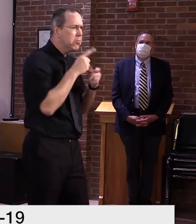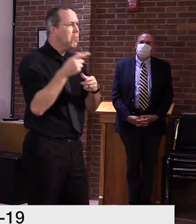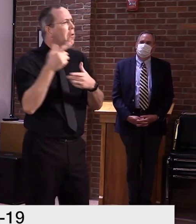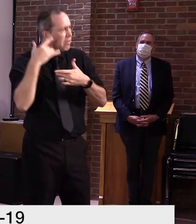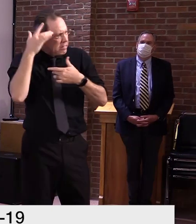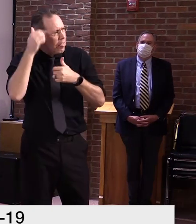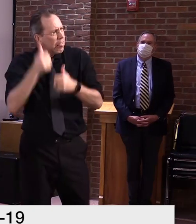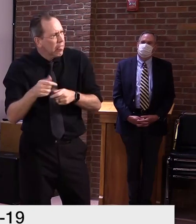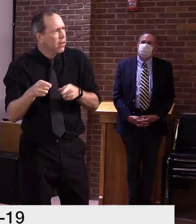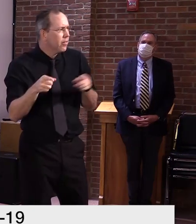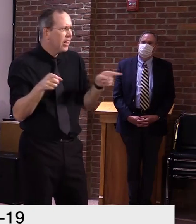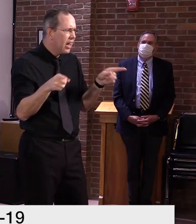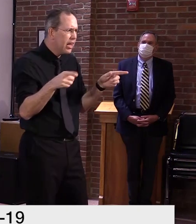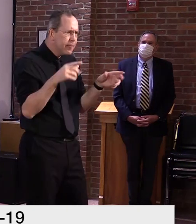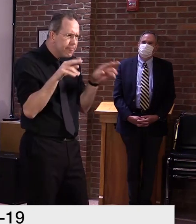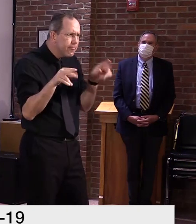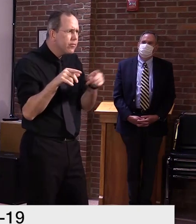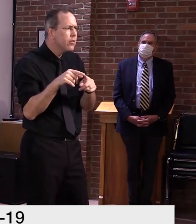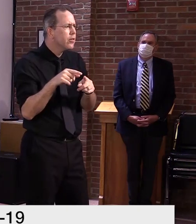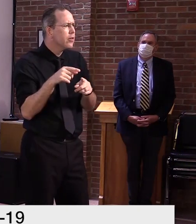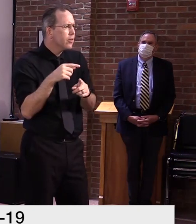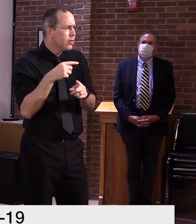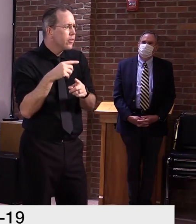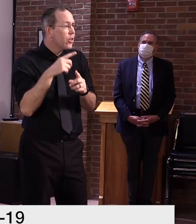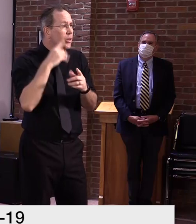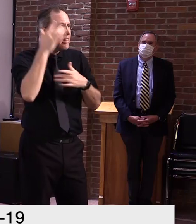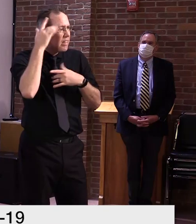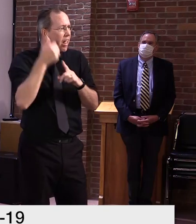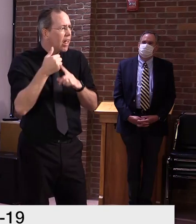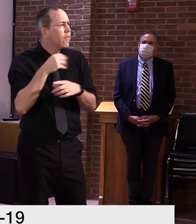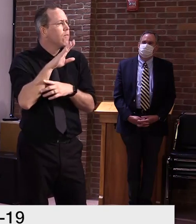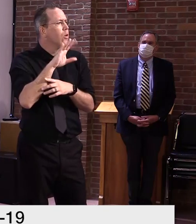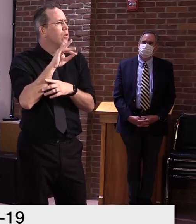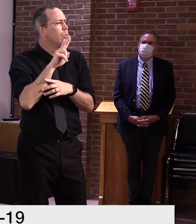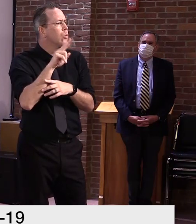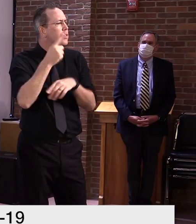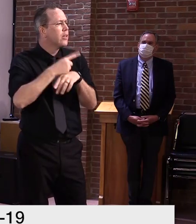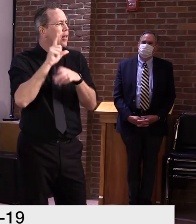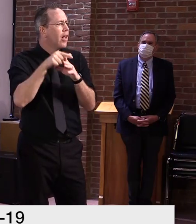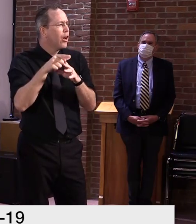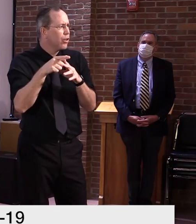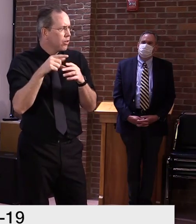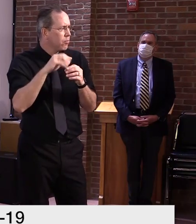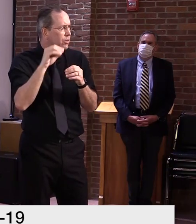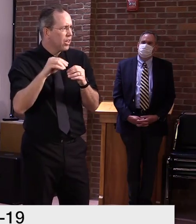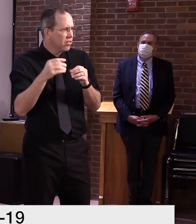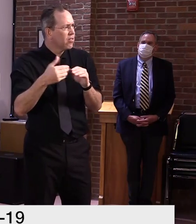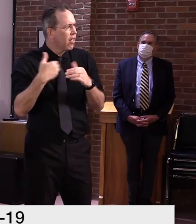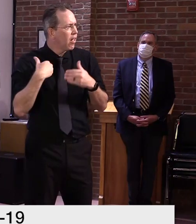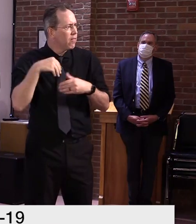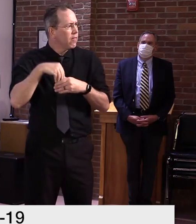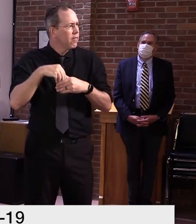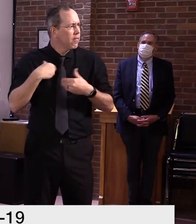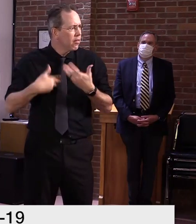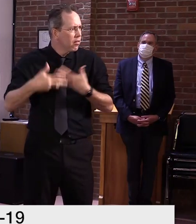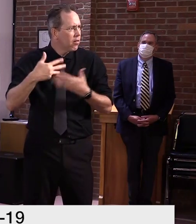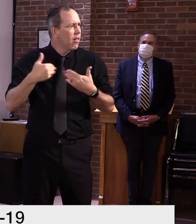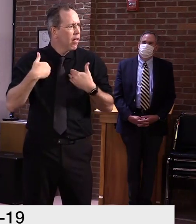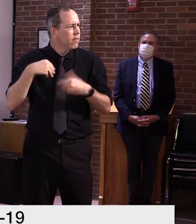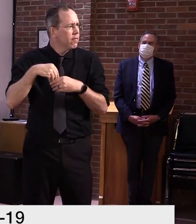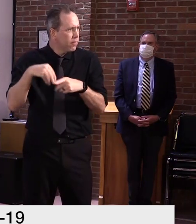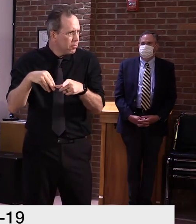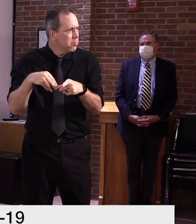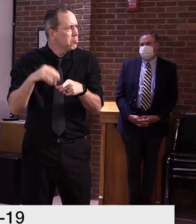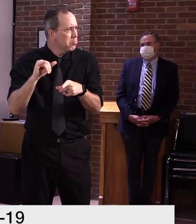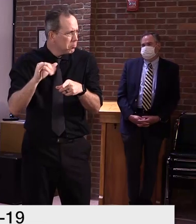of infection, 90% of the time you still had antibodies. However, if you were asymptomatic, meaning that